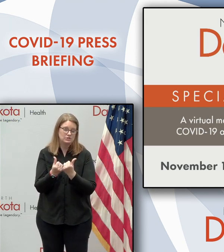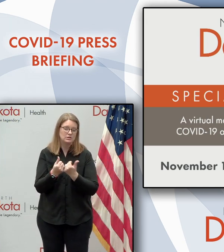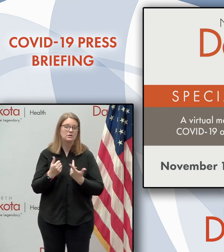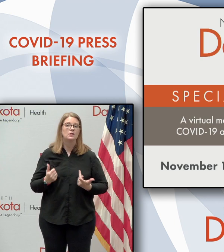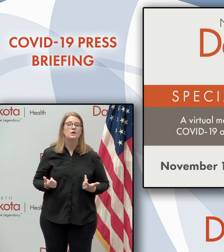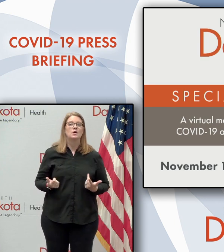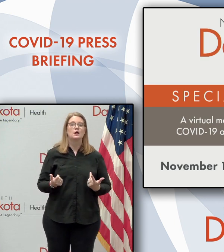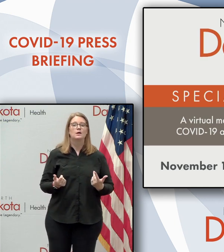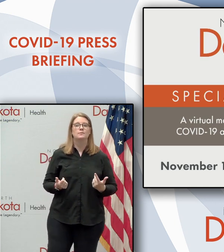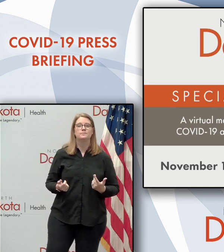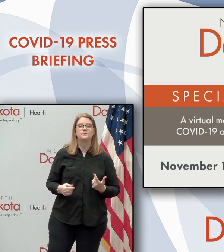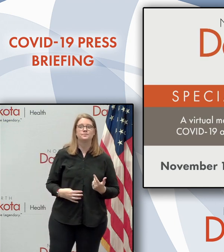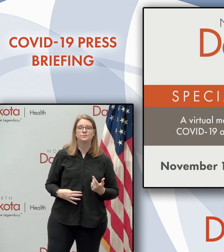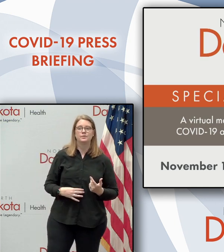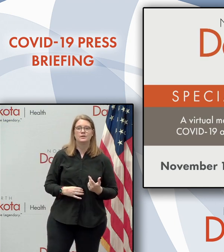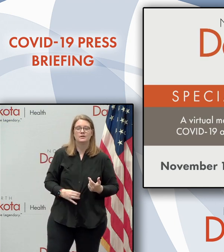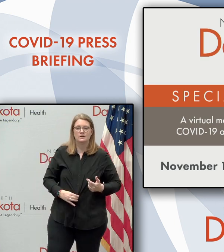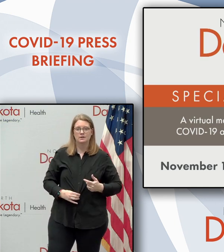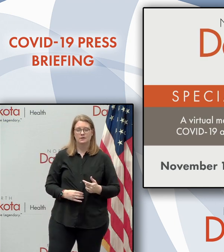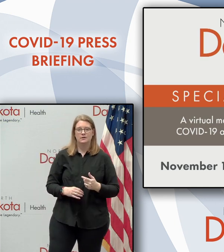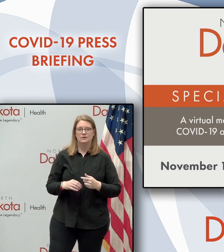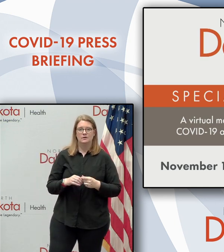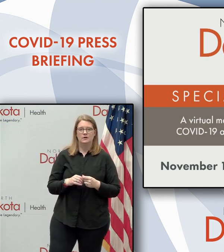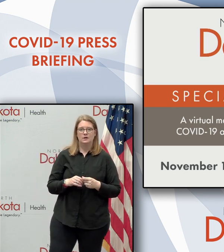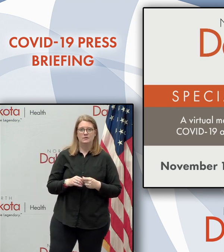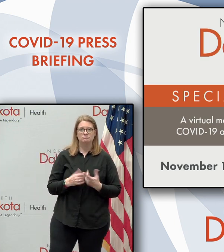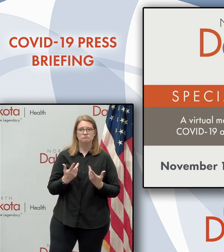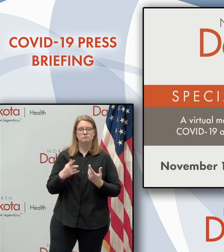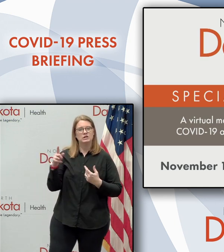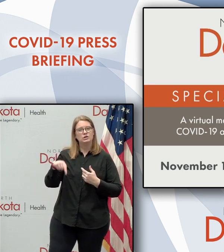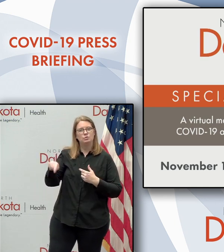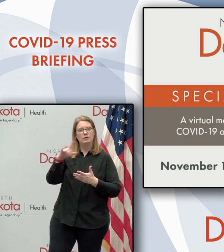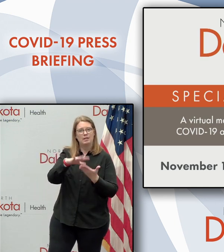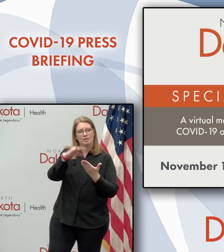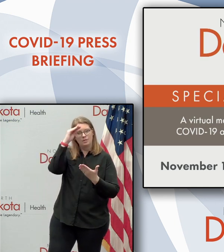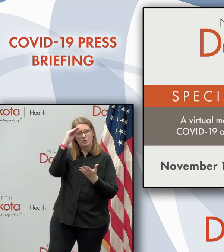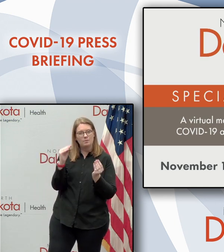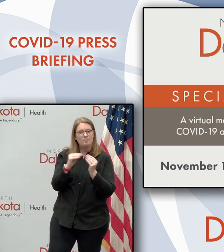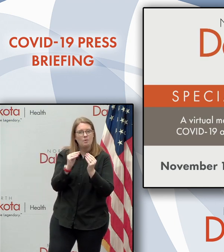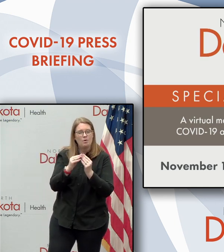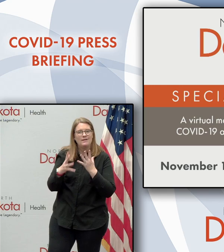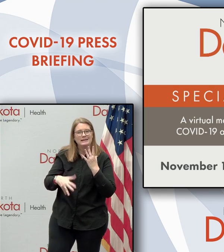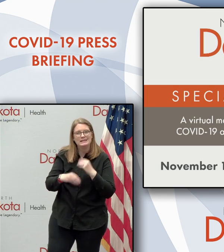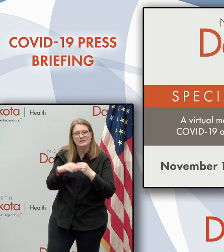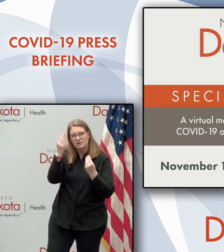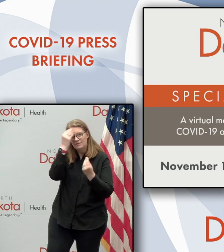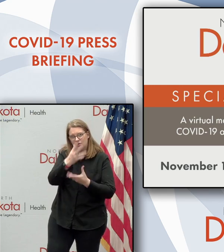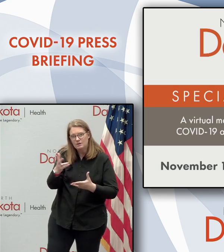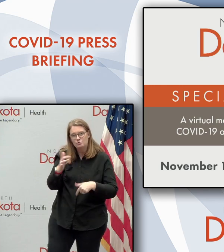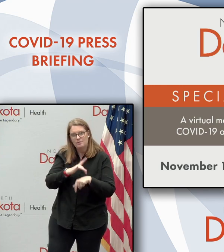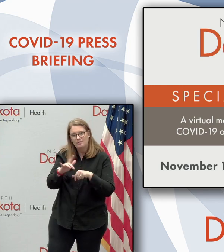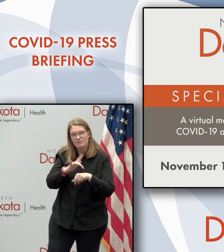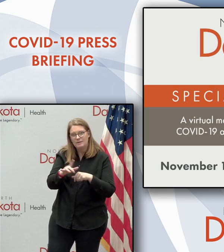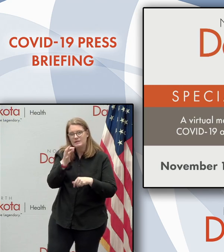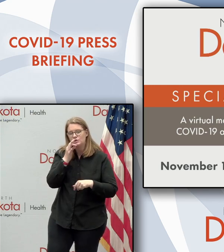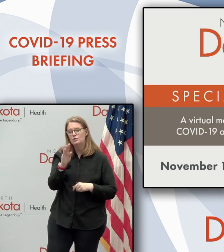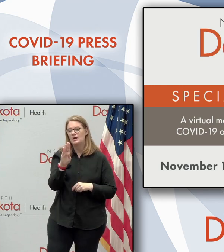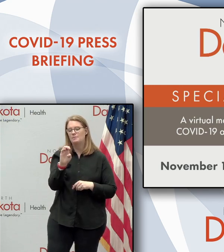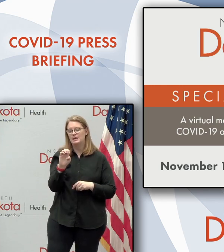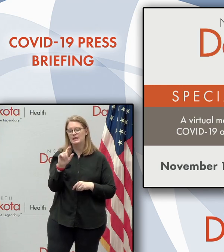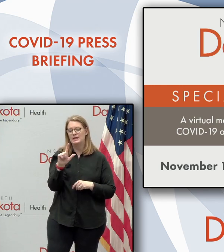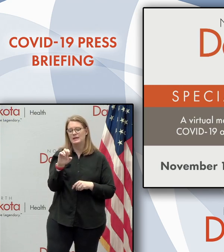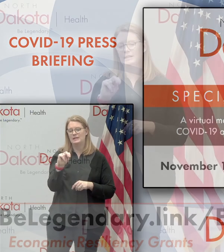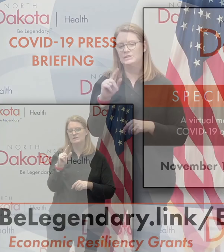again, you can learn more about that. The additional information is going to be available soon at BeLegendary